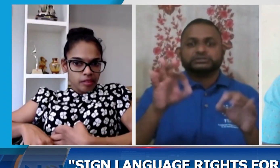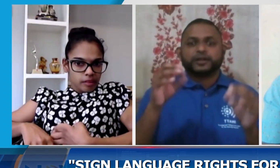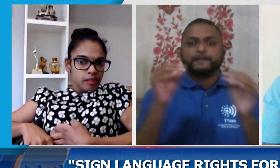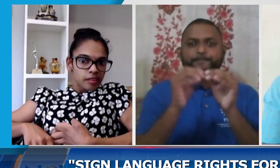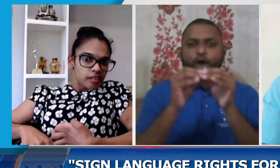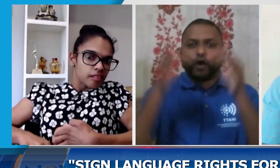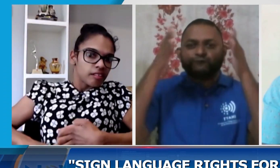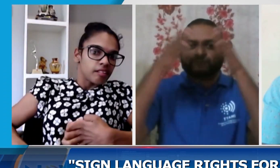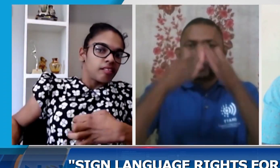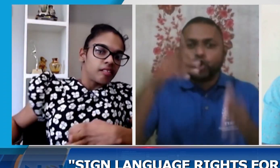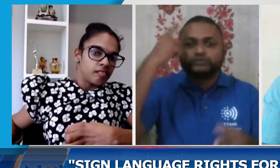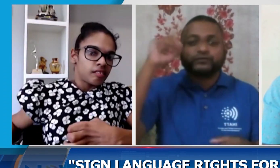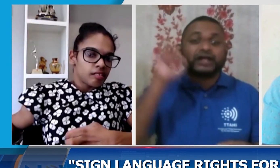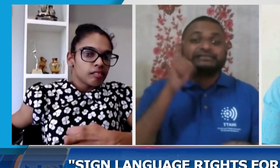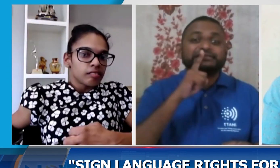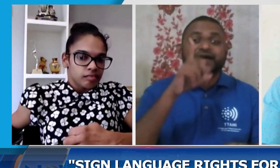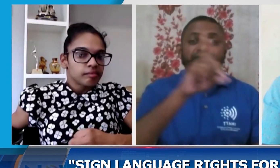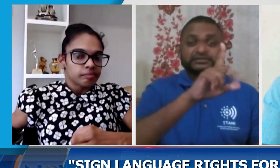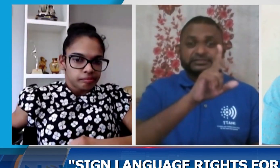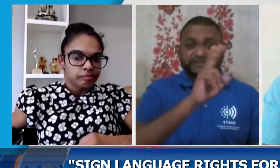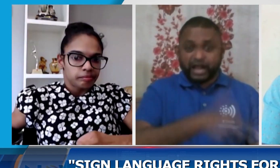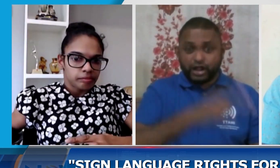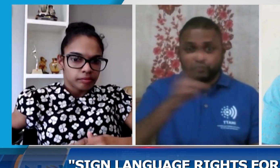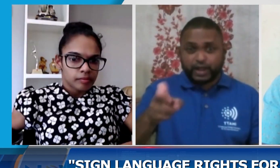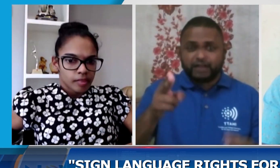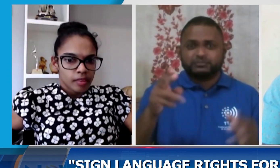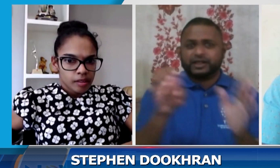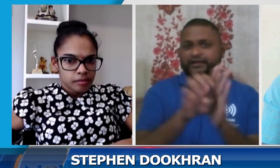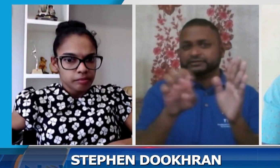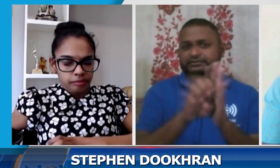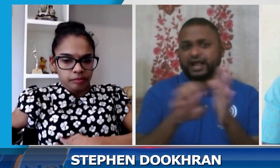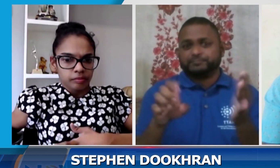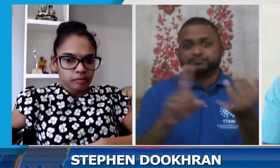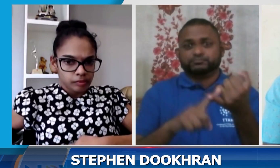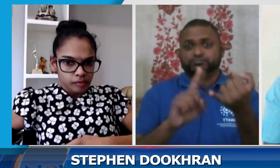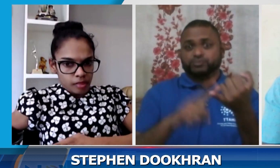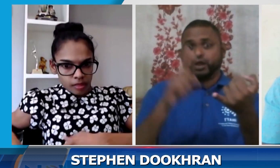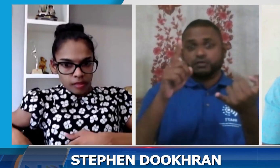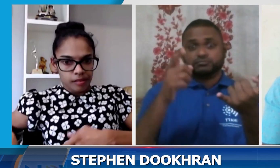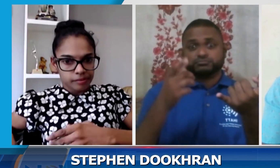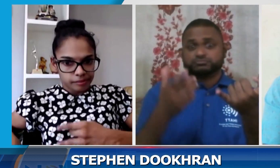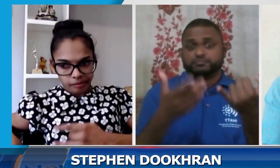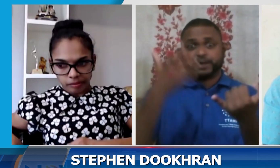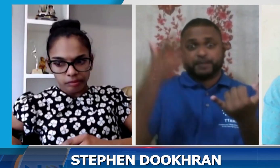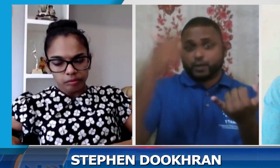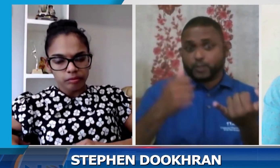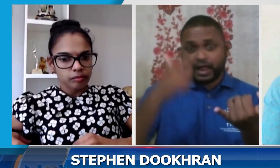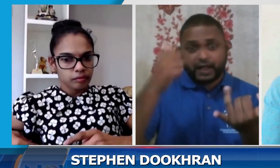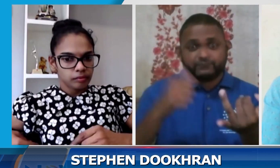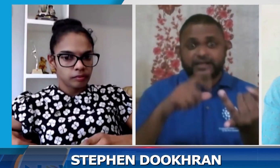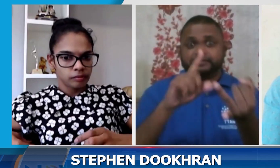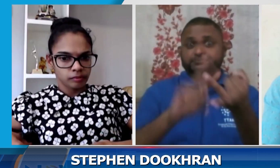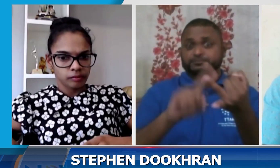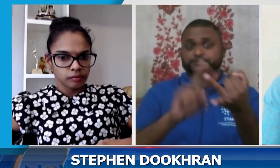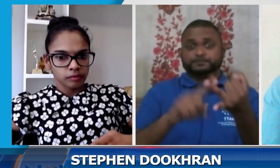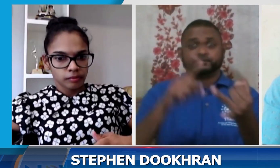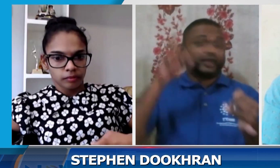Okay, I think an important thing would be for the pertains to the deaf and hard of hearing community would be